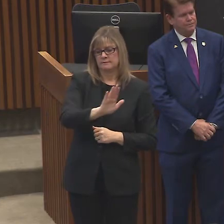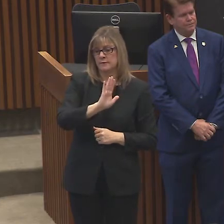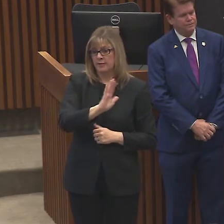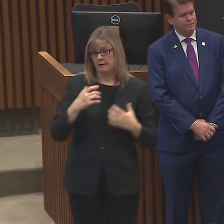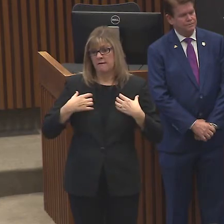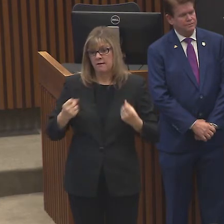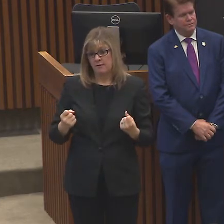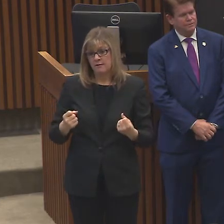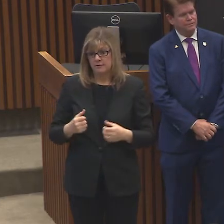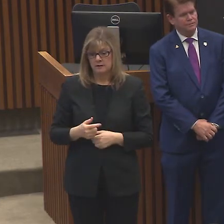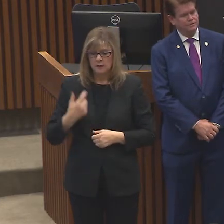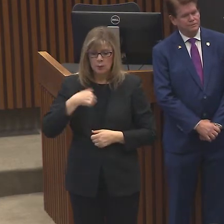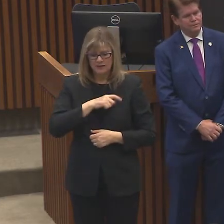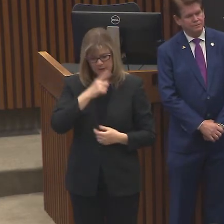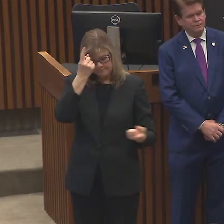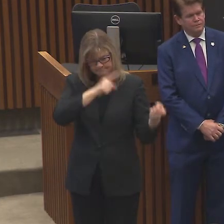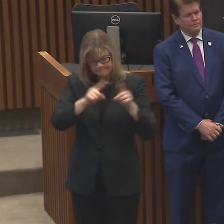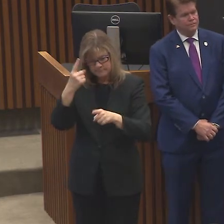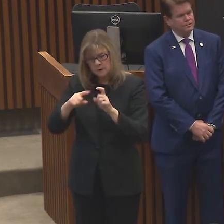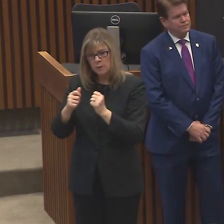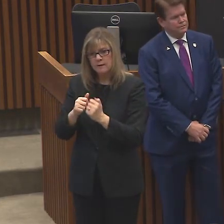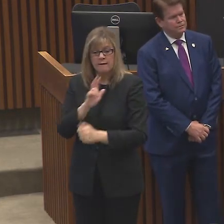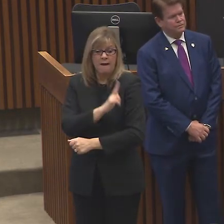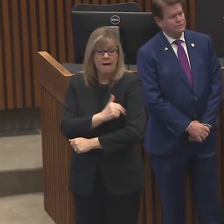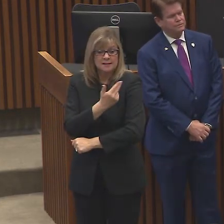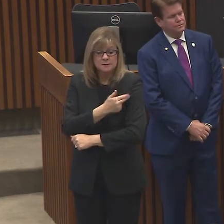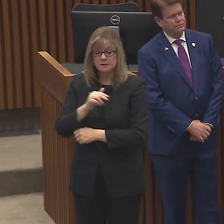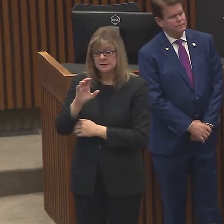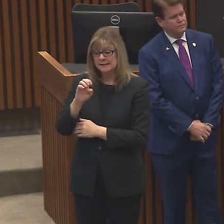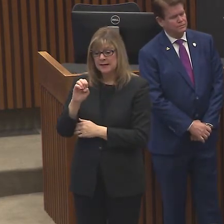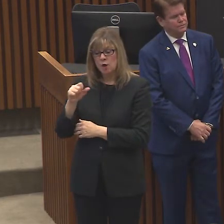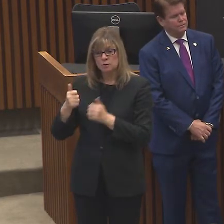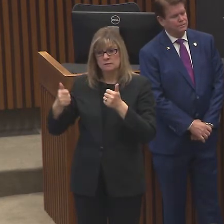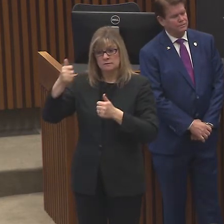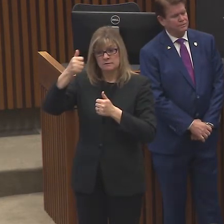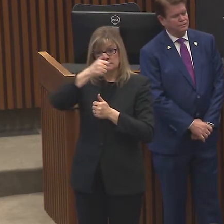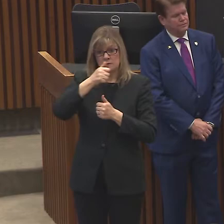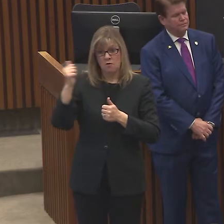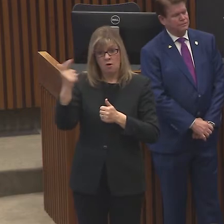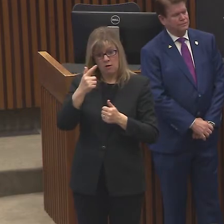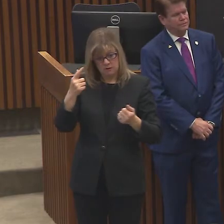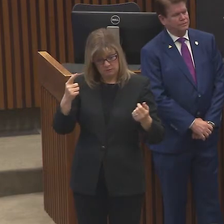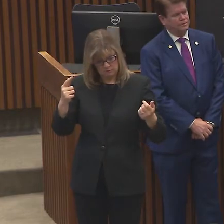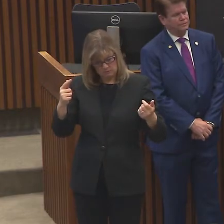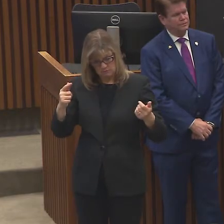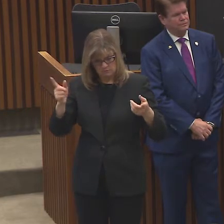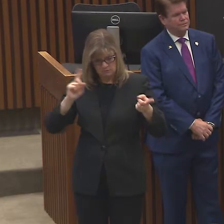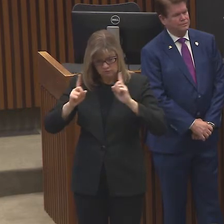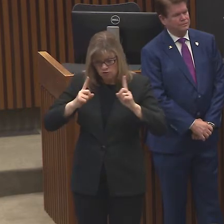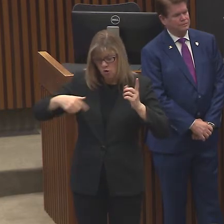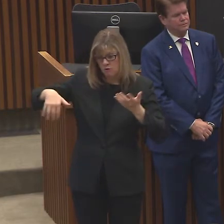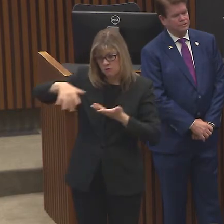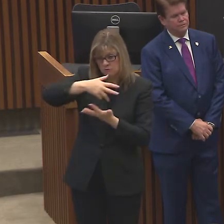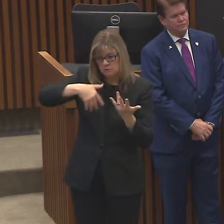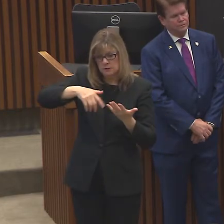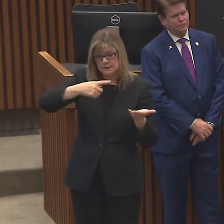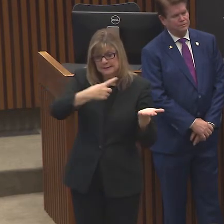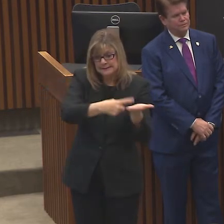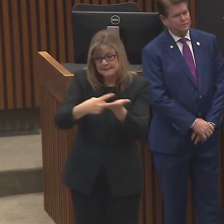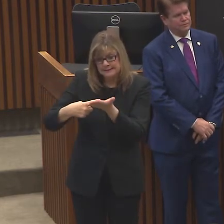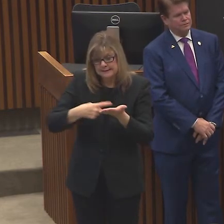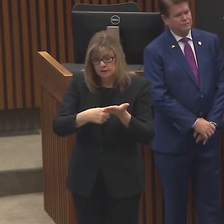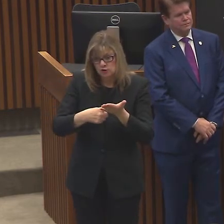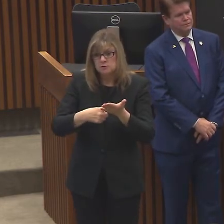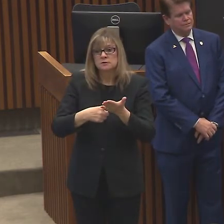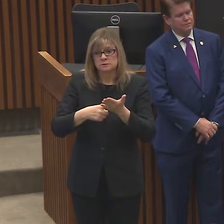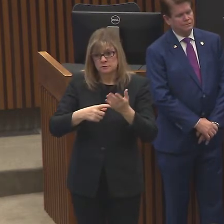been collaborating the hospital CEOs as well as all of our city and county leaders for a number of weeks